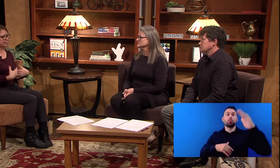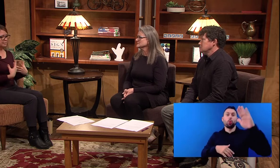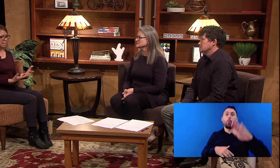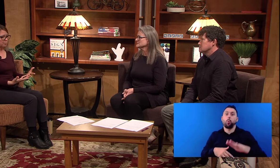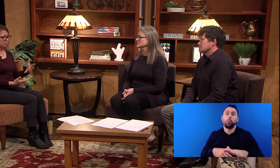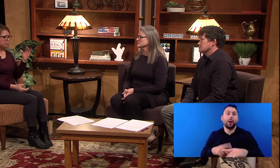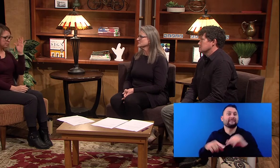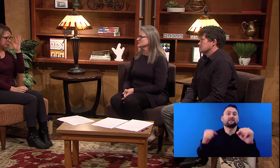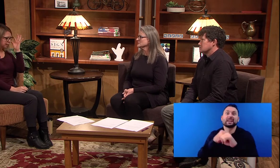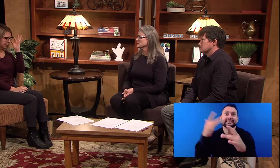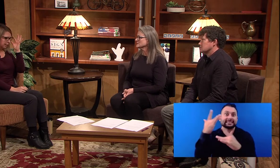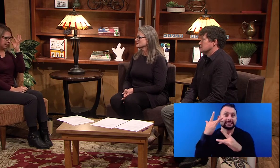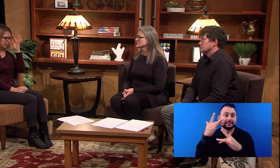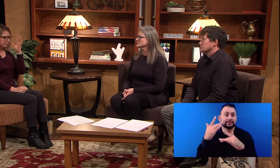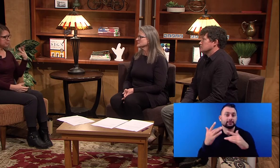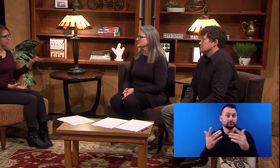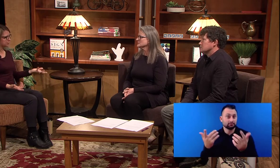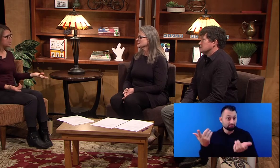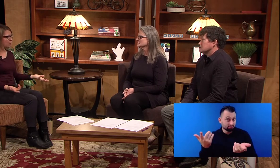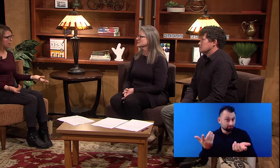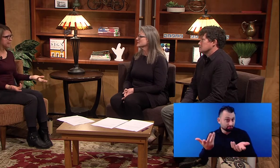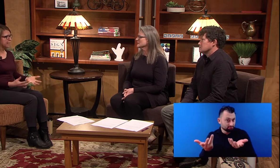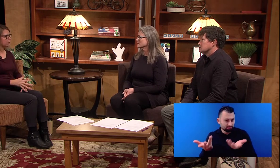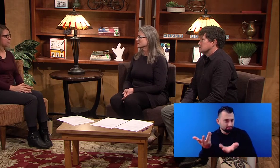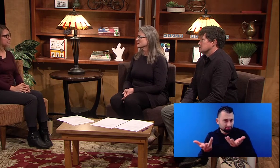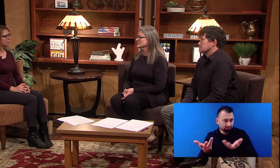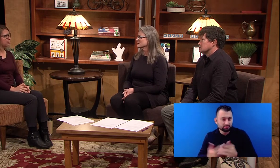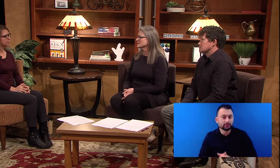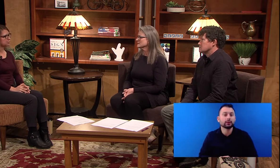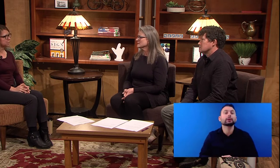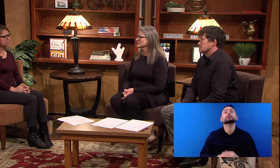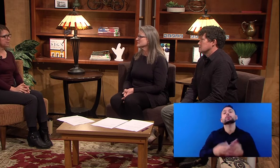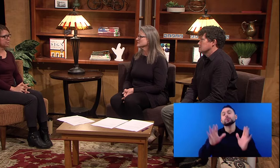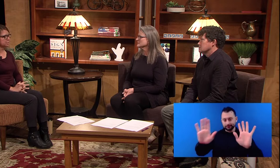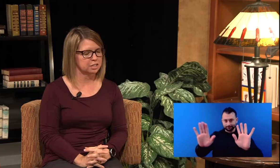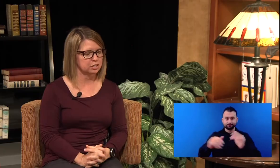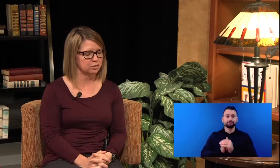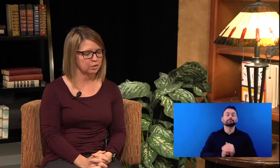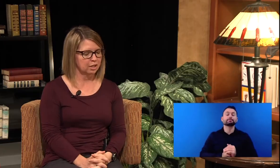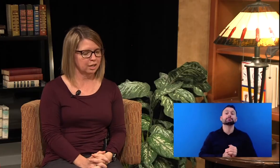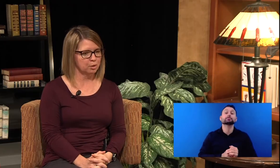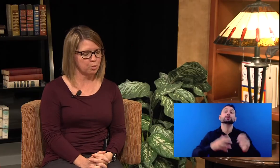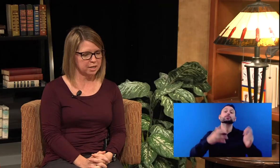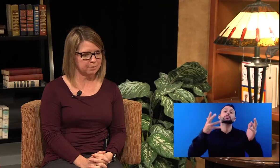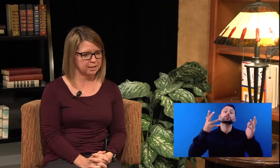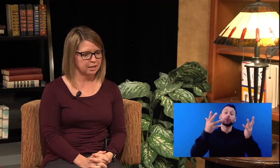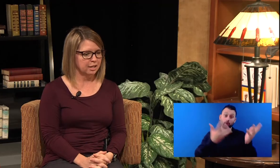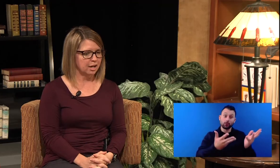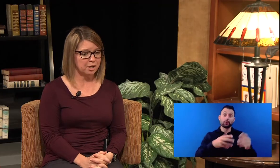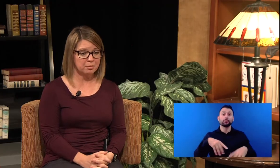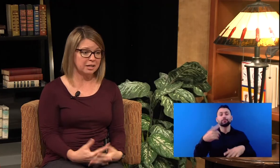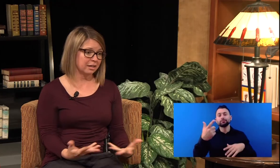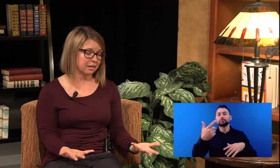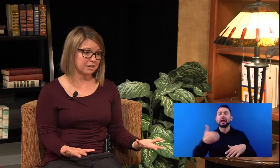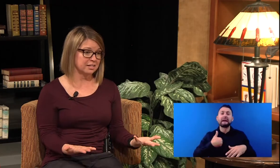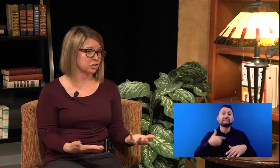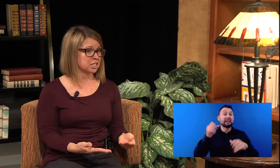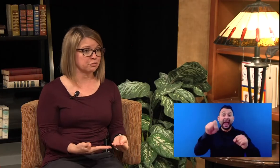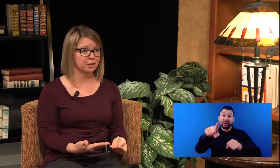set up an appointment. There are some walk-in hours, but usually it's better to do an appointment. And it is just a finger